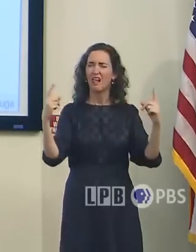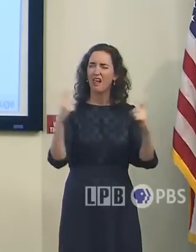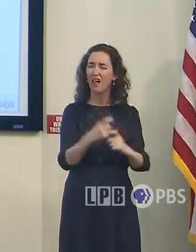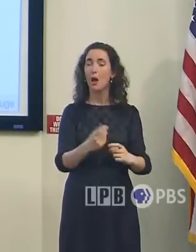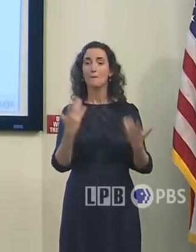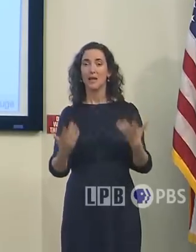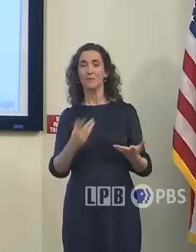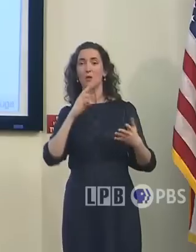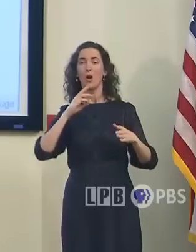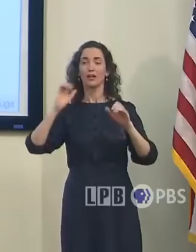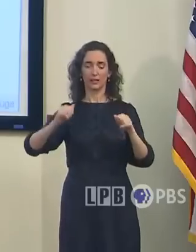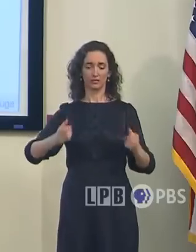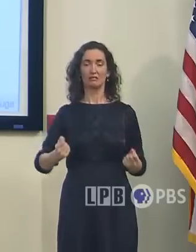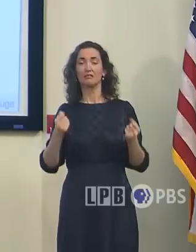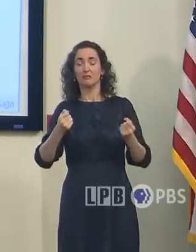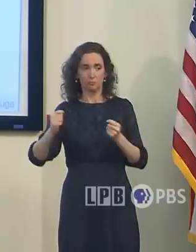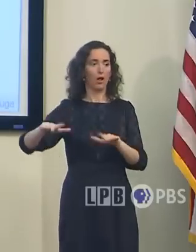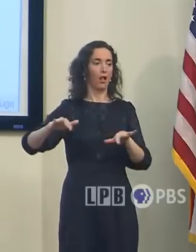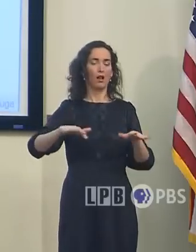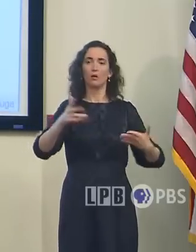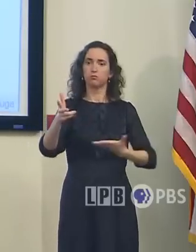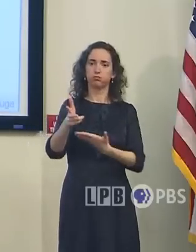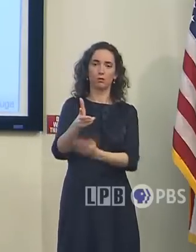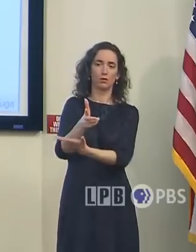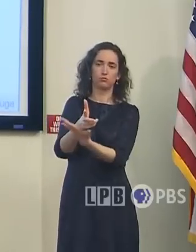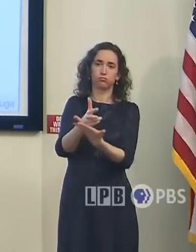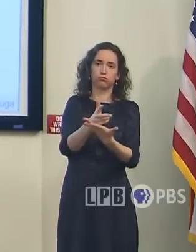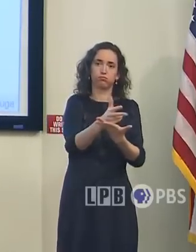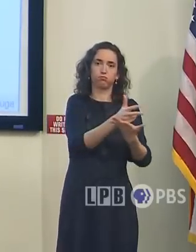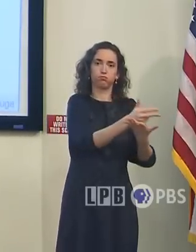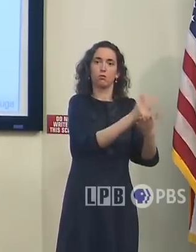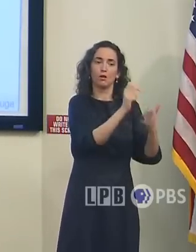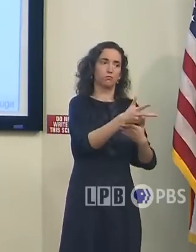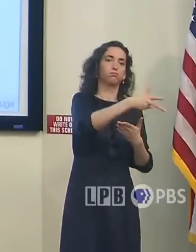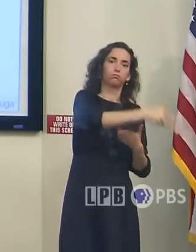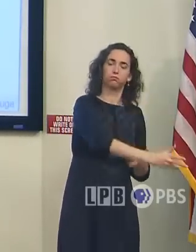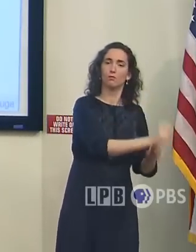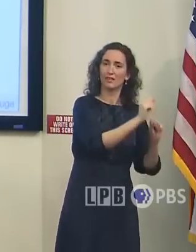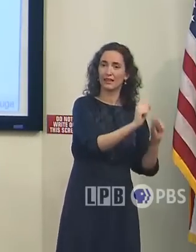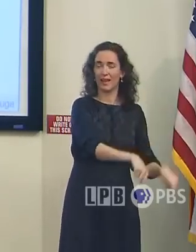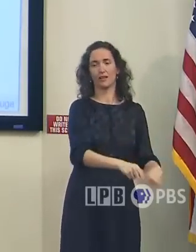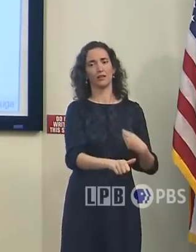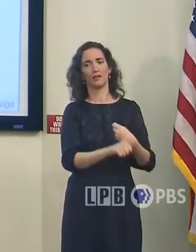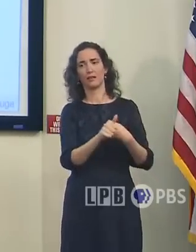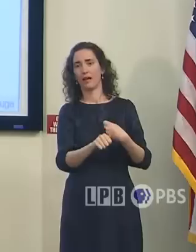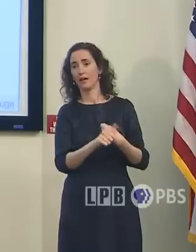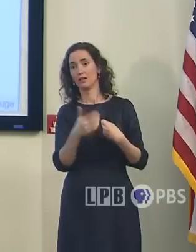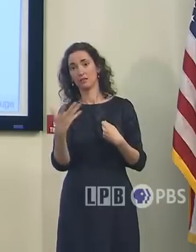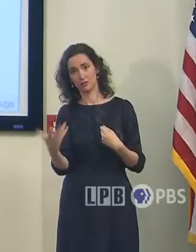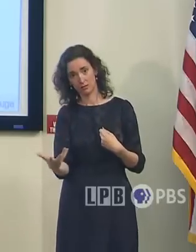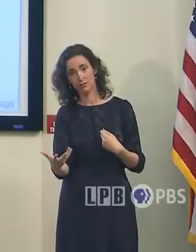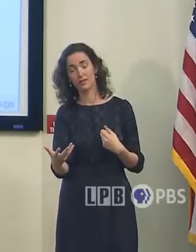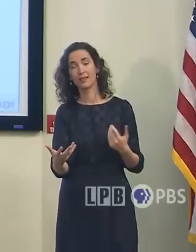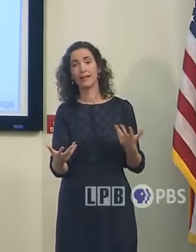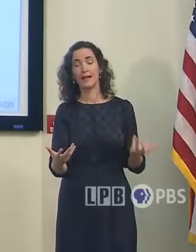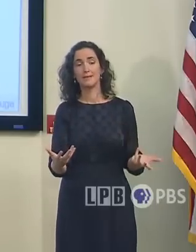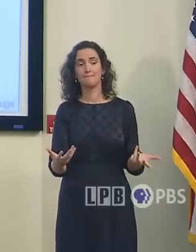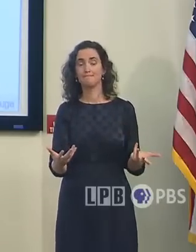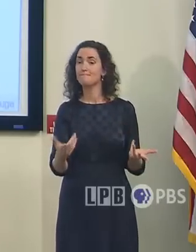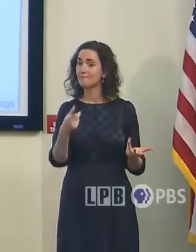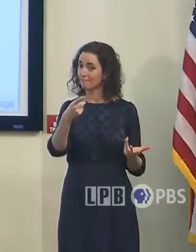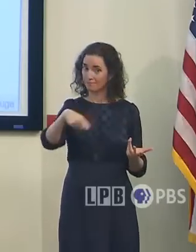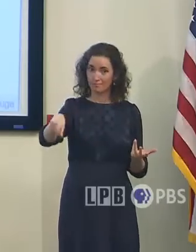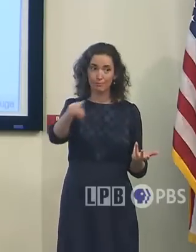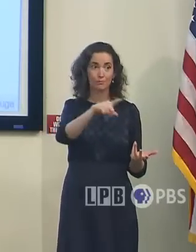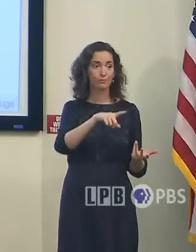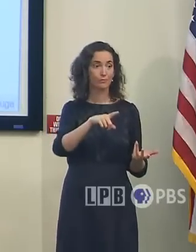flooding that could cause your car to go off the road and into water. And unfortunately, you know, puts